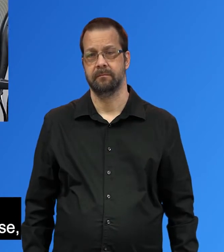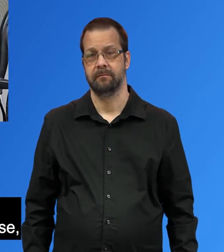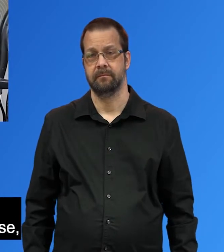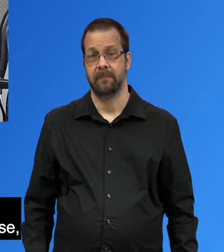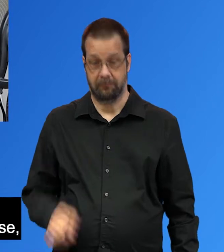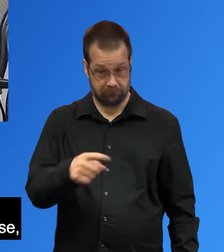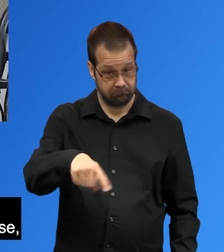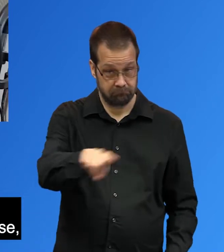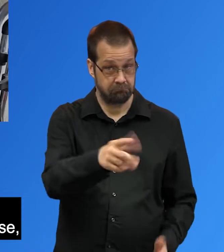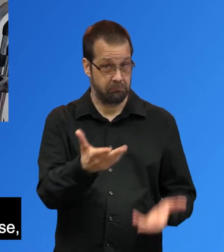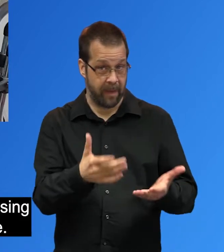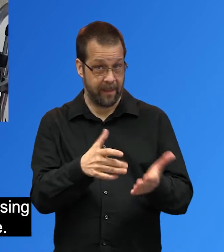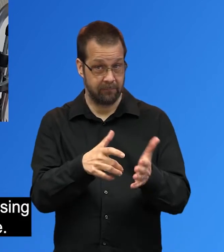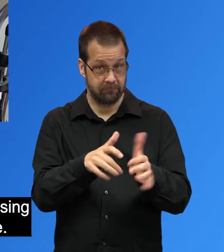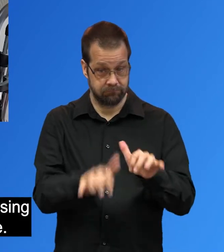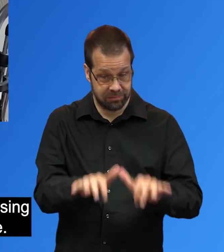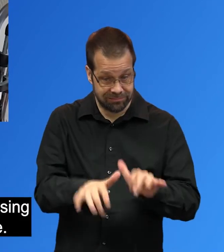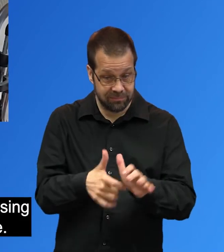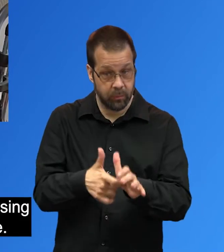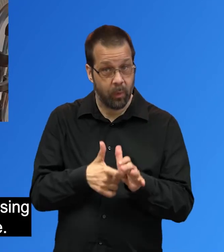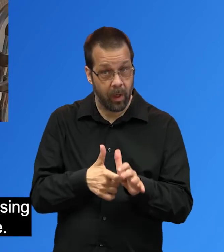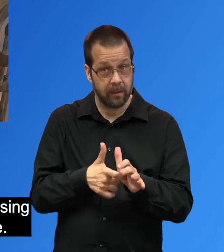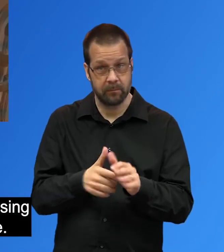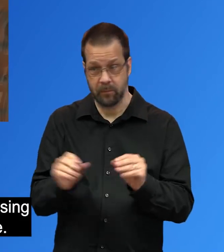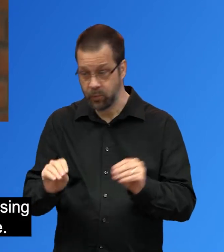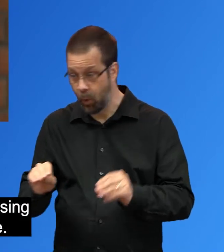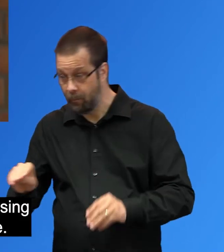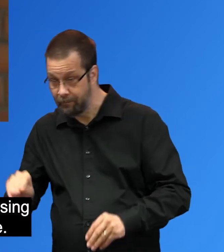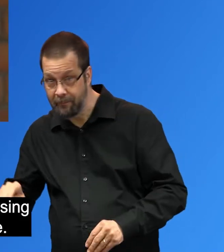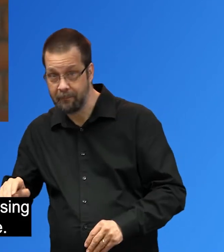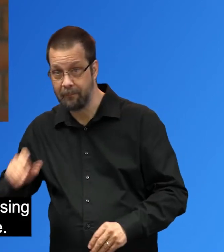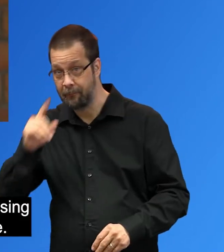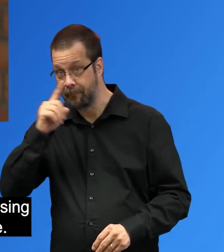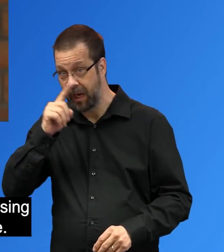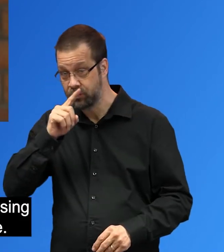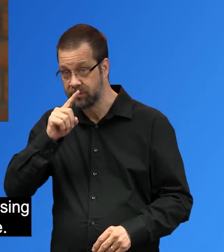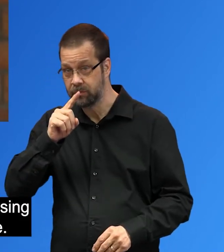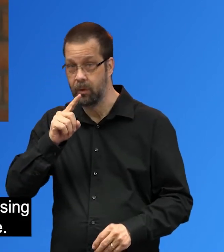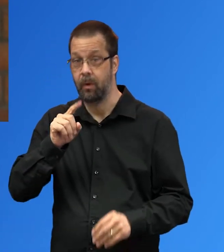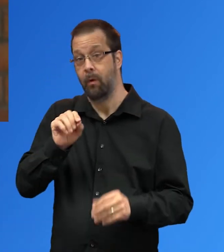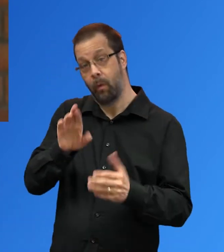users who may not be using a mouse and users who might be accessing the form on a mobile device.